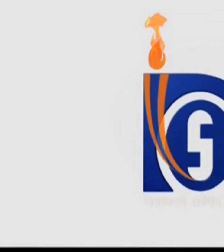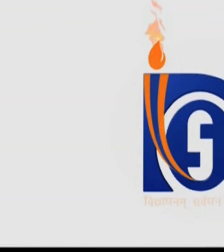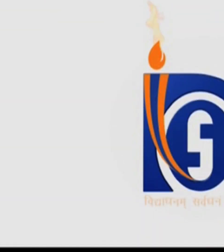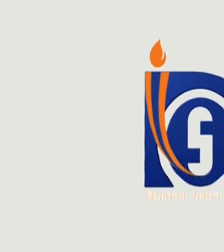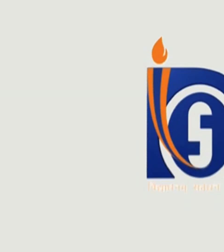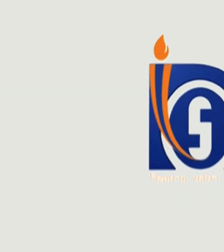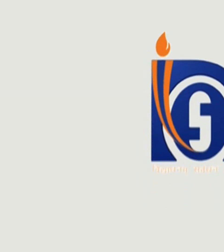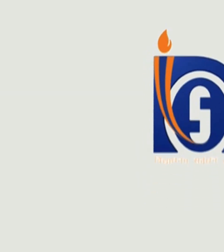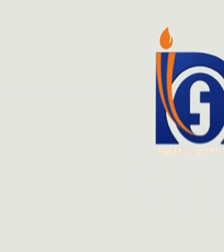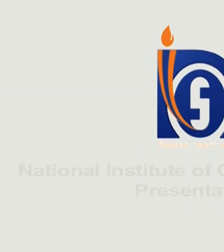If you